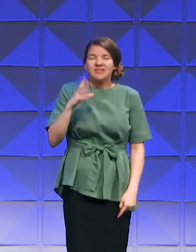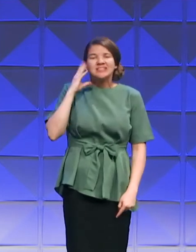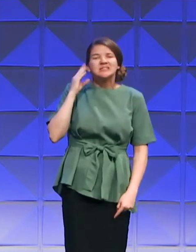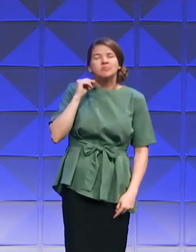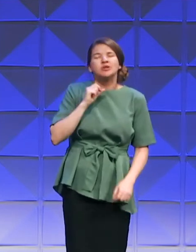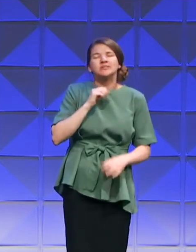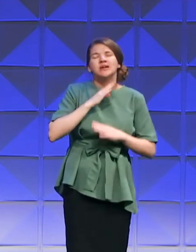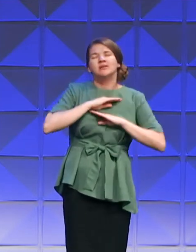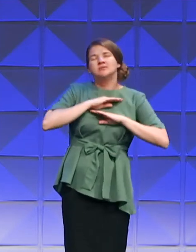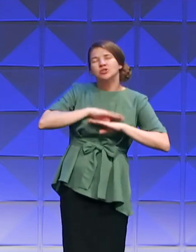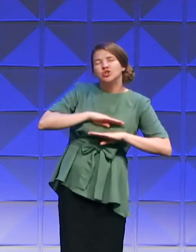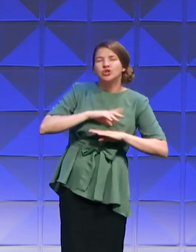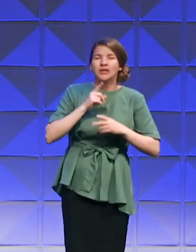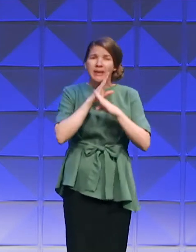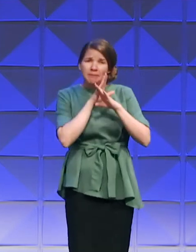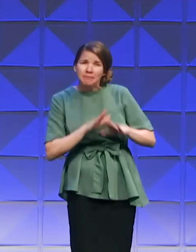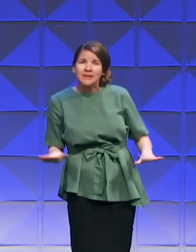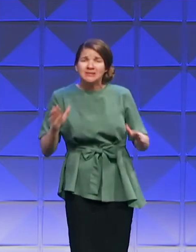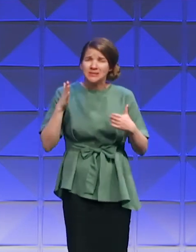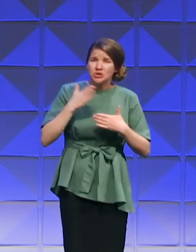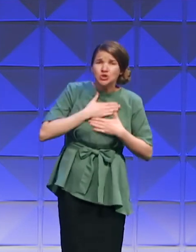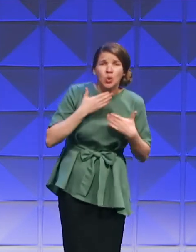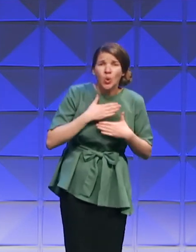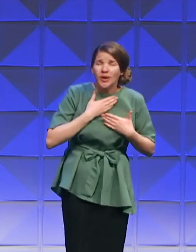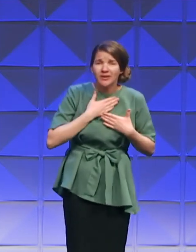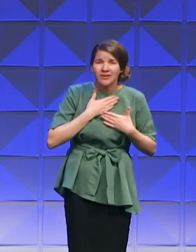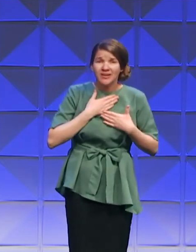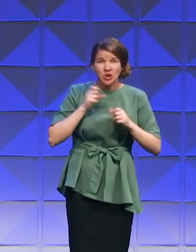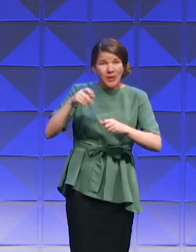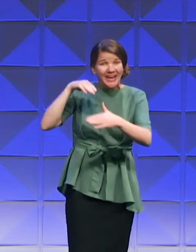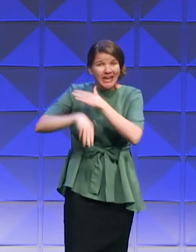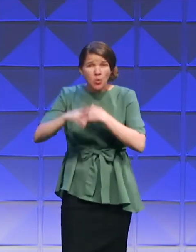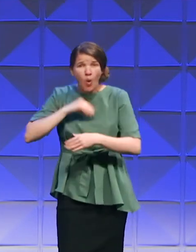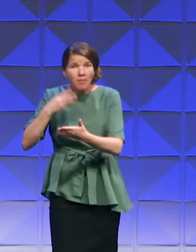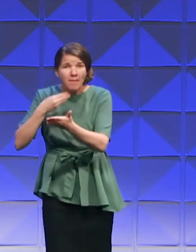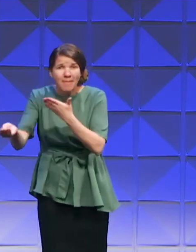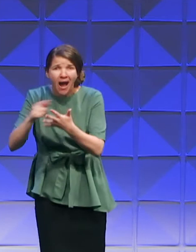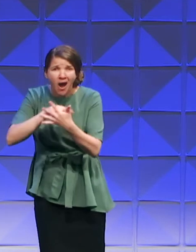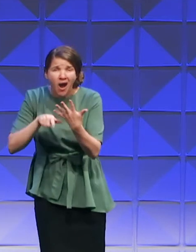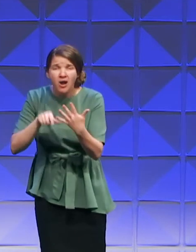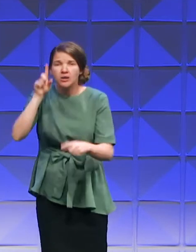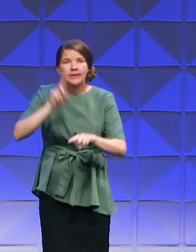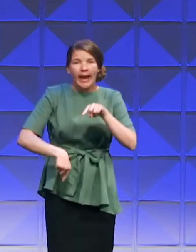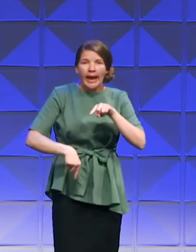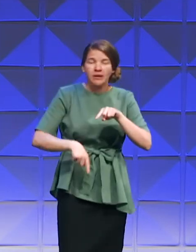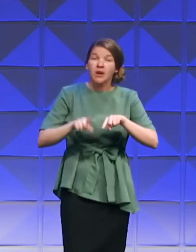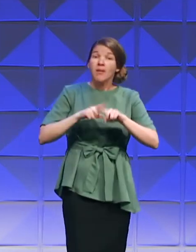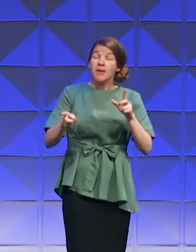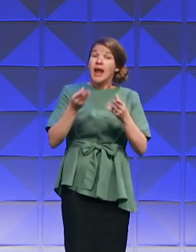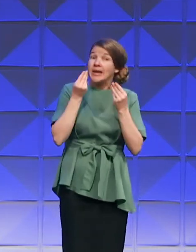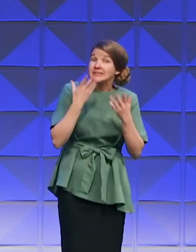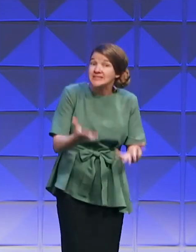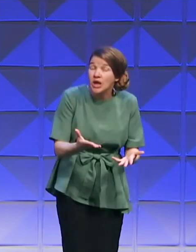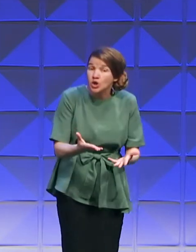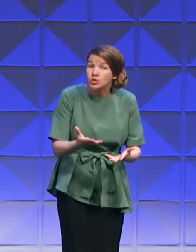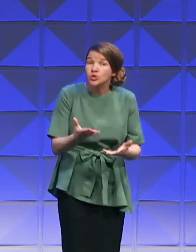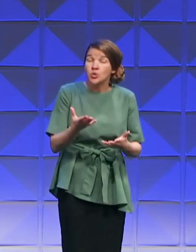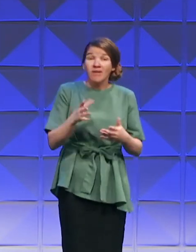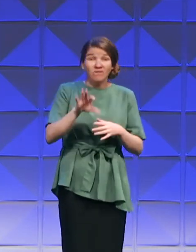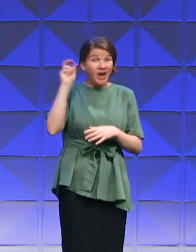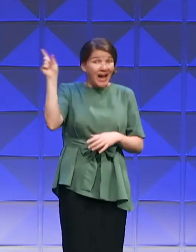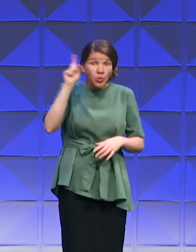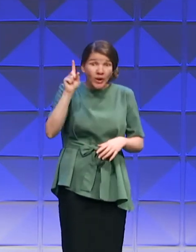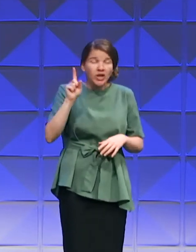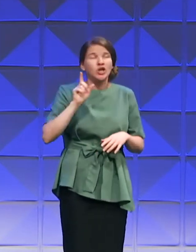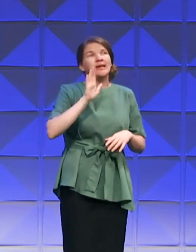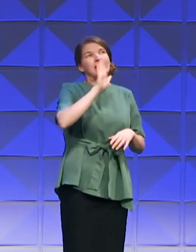You find peace. You find joy. You can't buy that at Walmart or Target, but I tell you, you can find it at God's